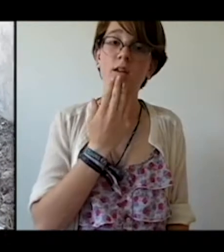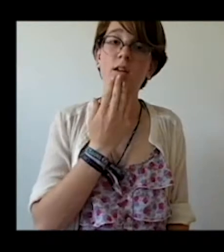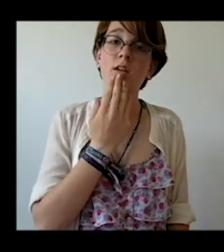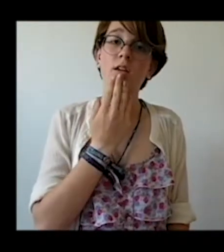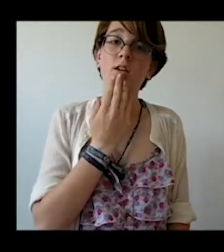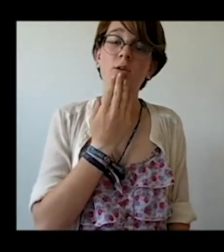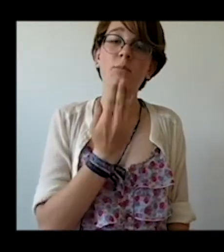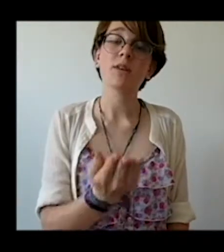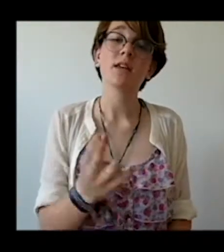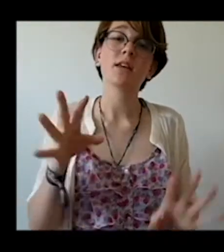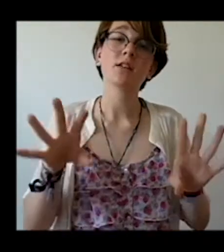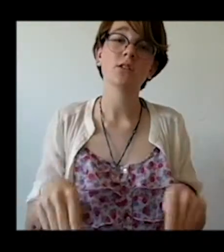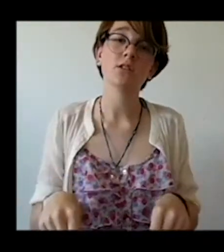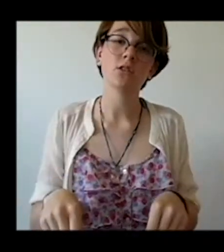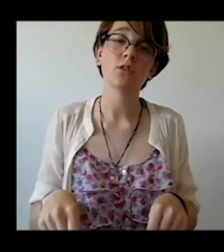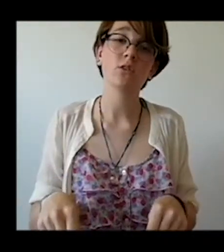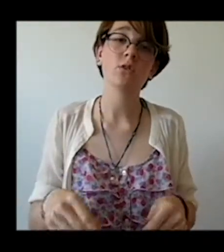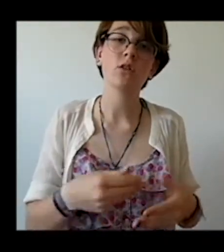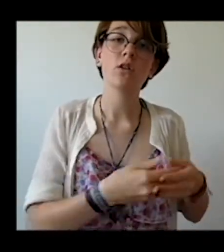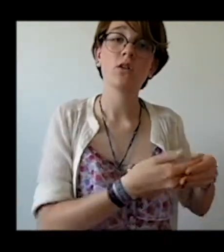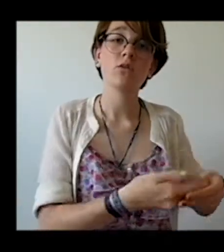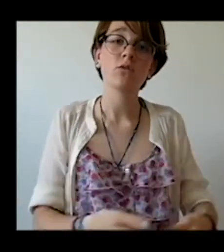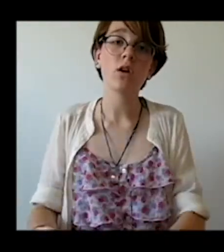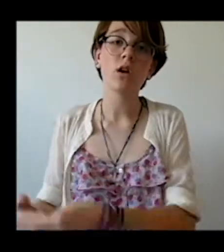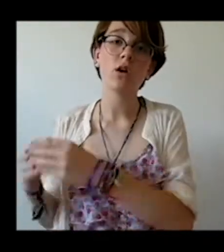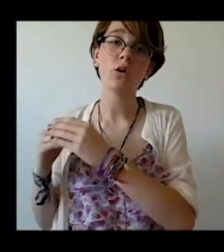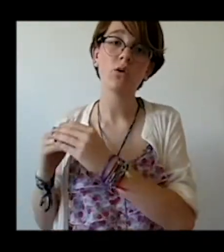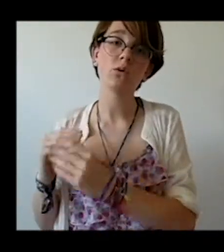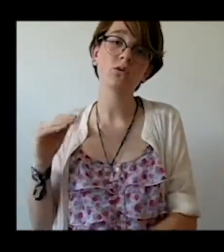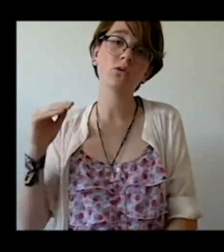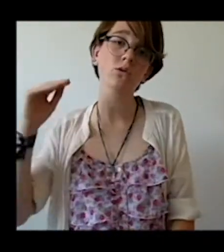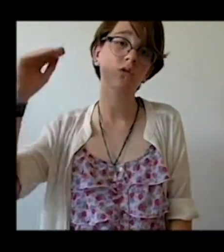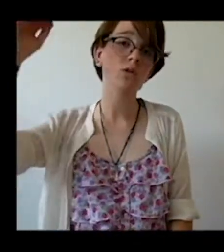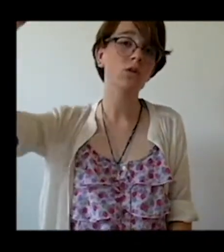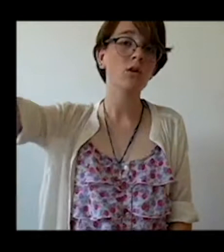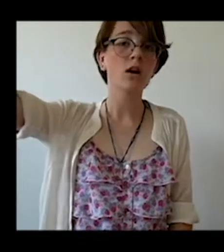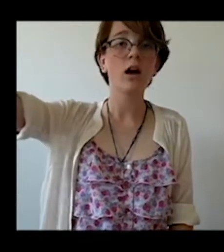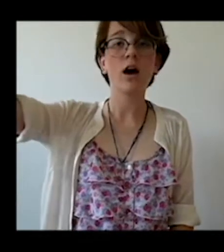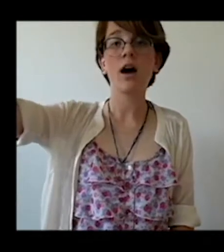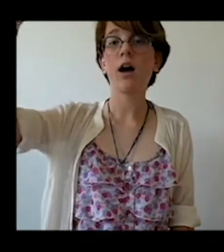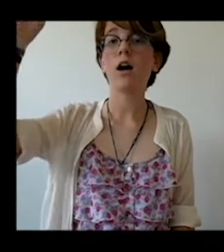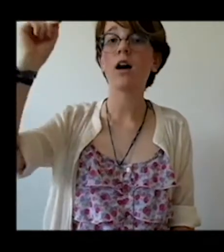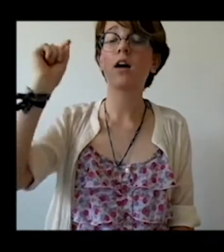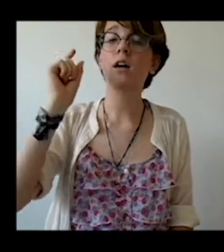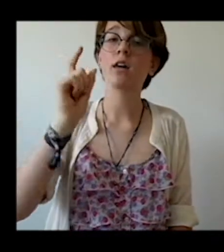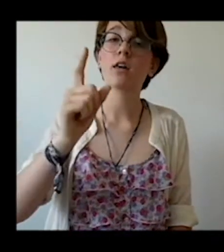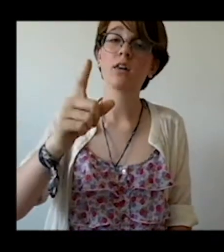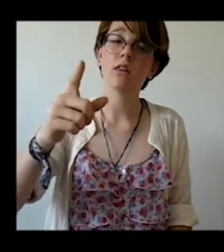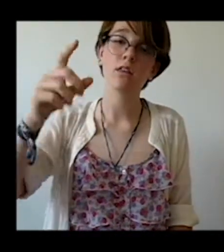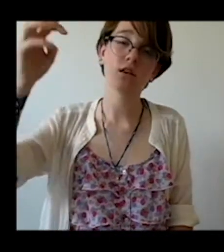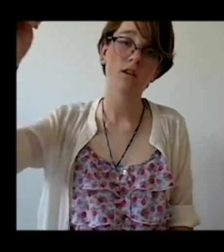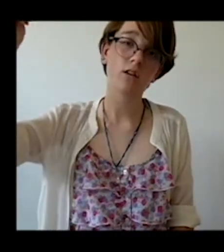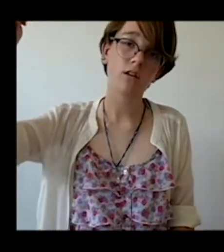Please don't float too high Please The